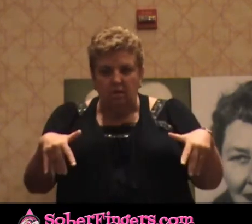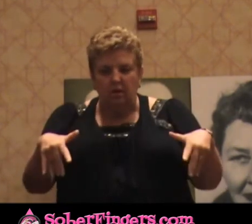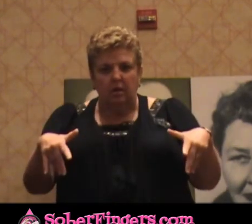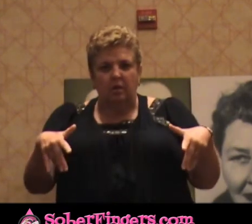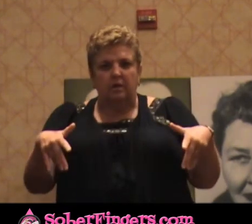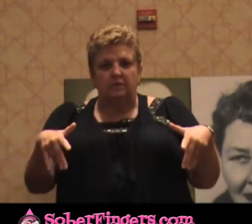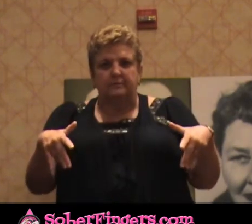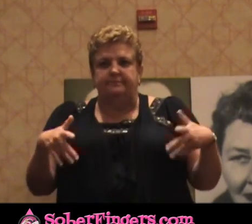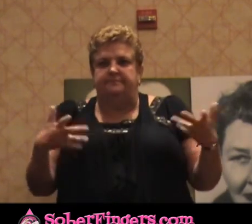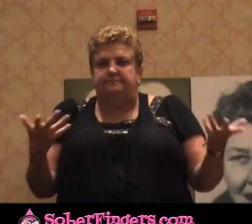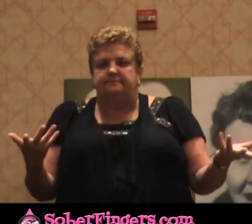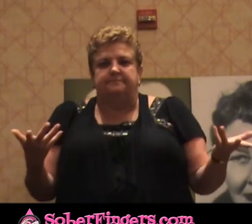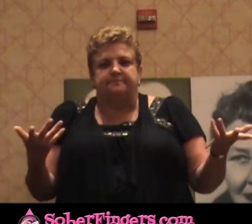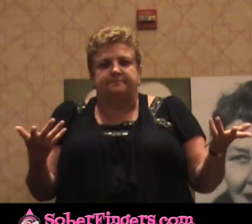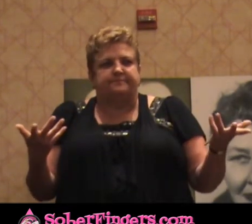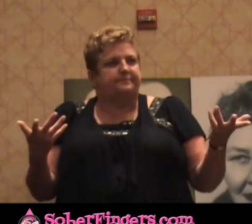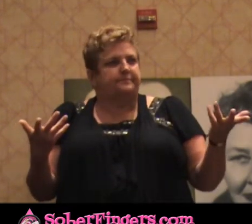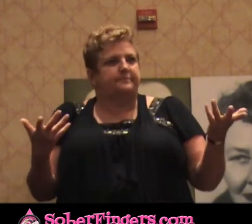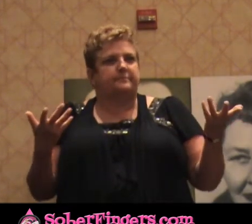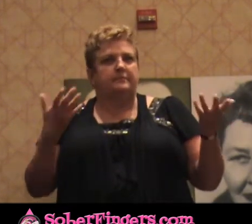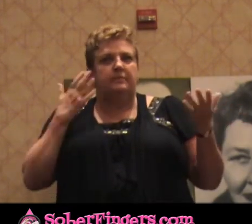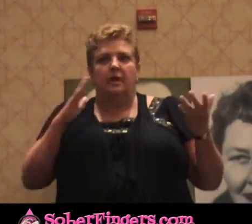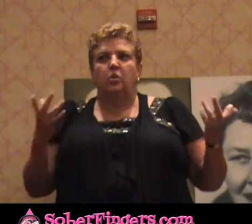for an experience that I didn't know what to do with.